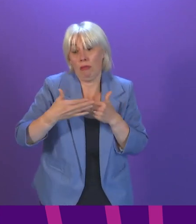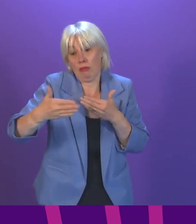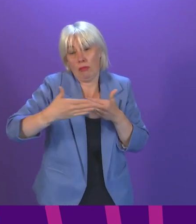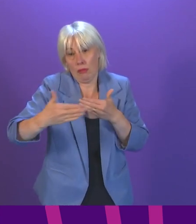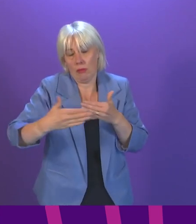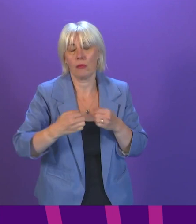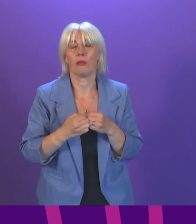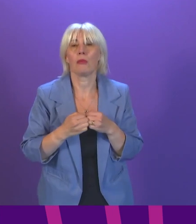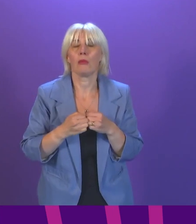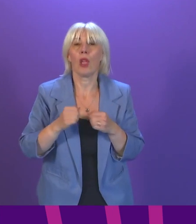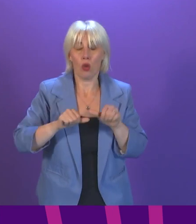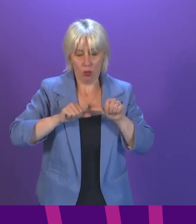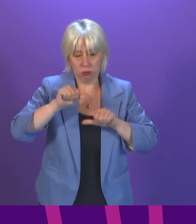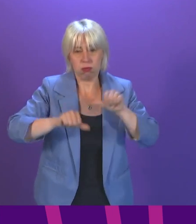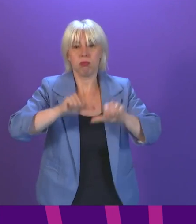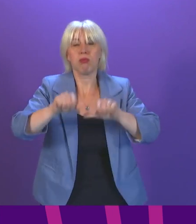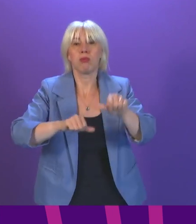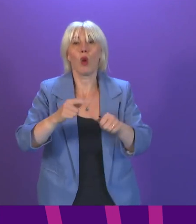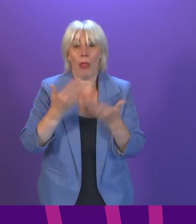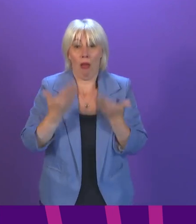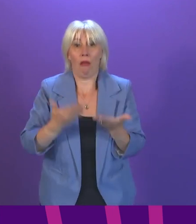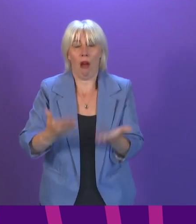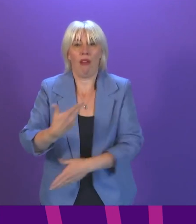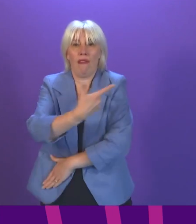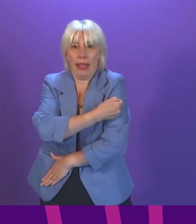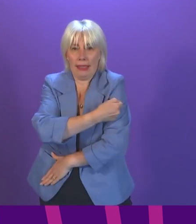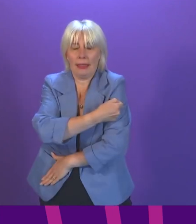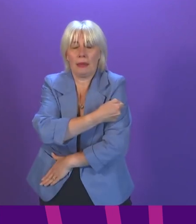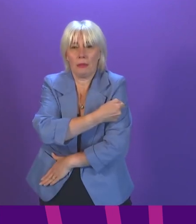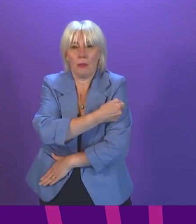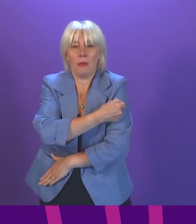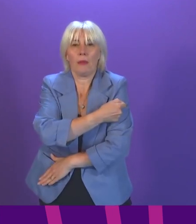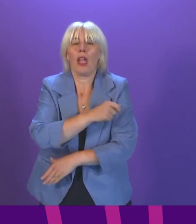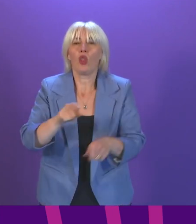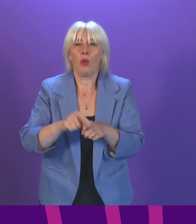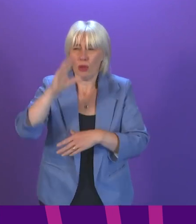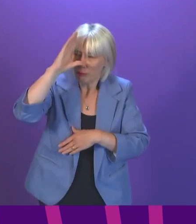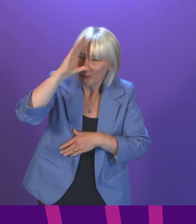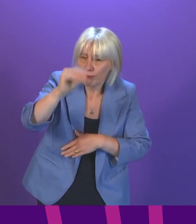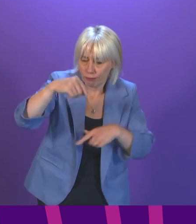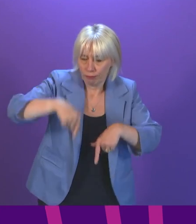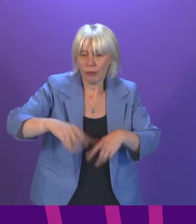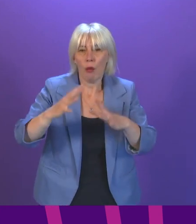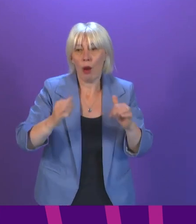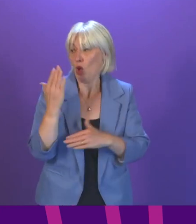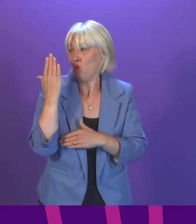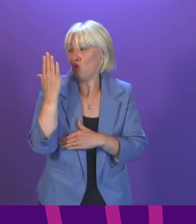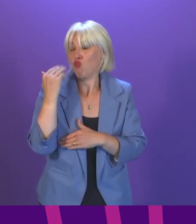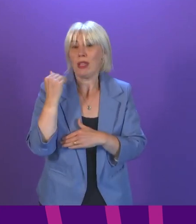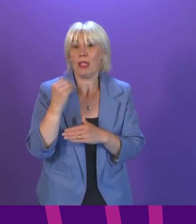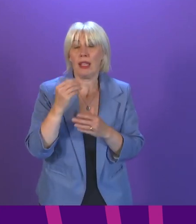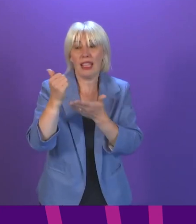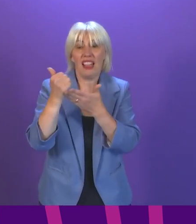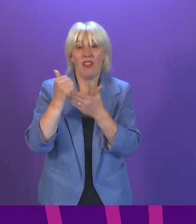to that report on progress with the current vaccine programme, I also want to briefly update Parliament on recent advice from the JCVI